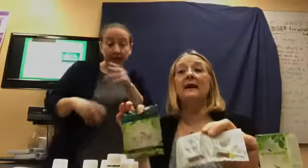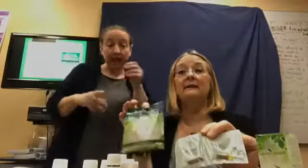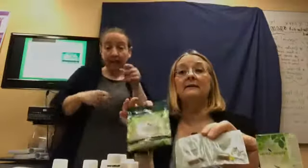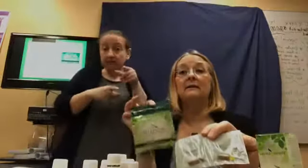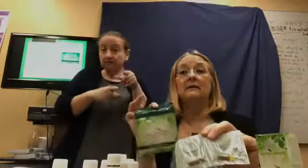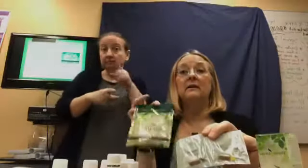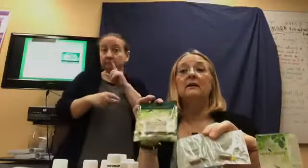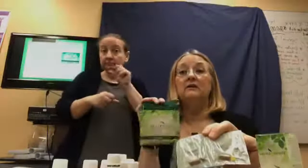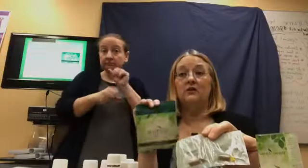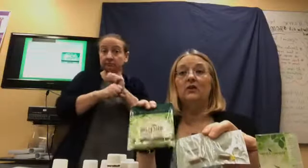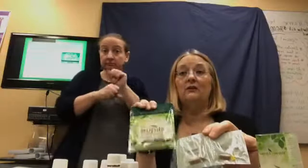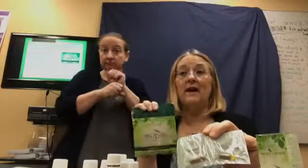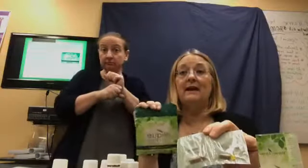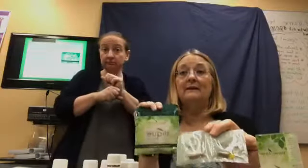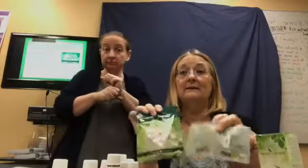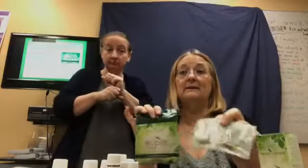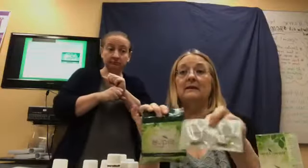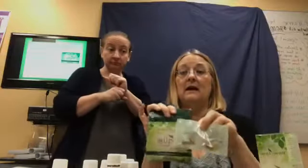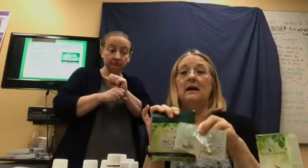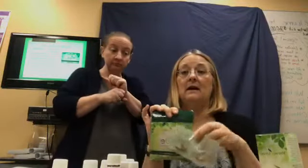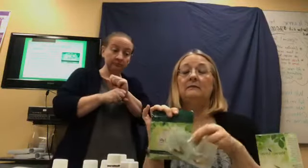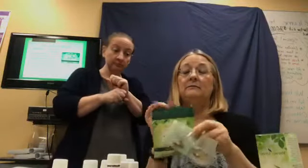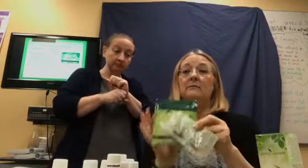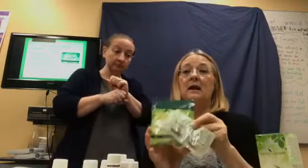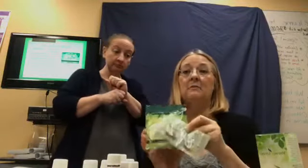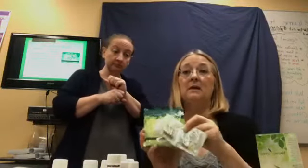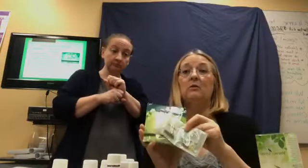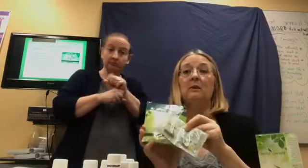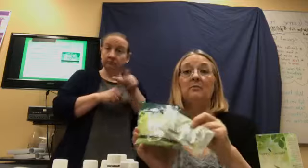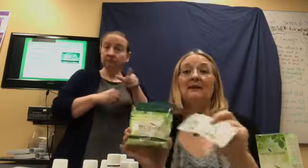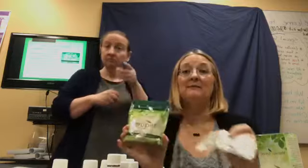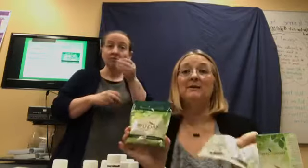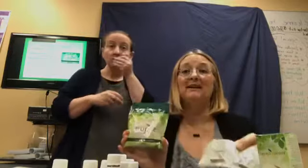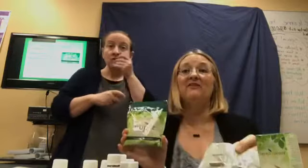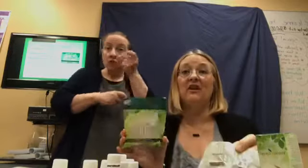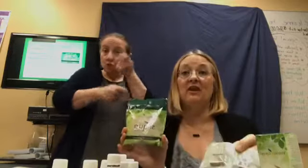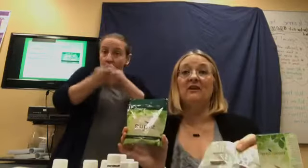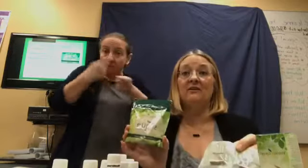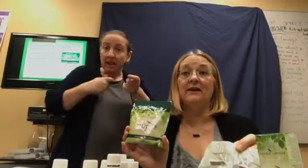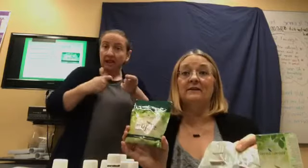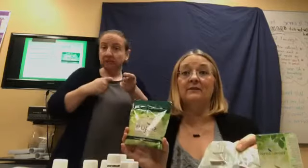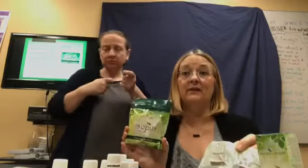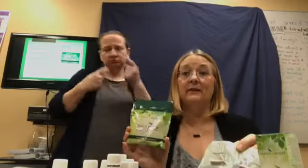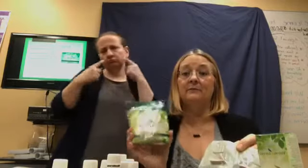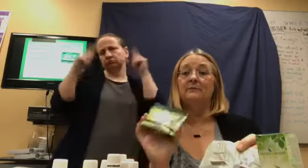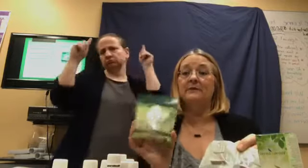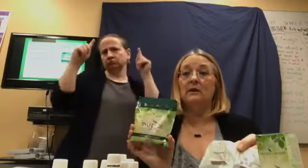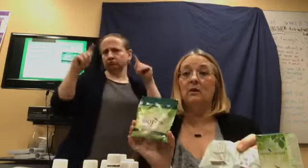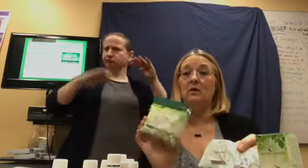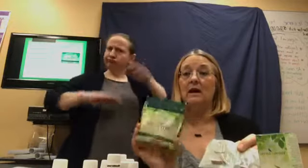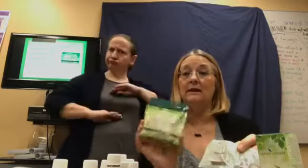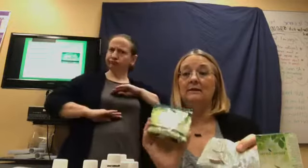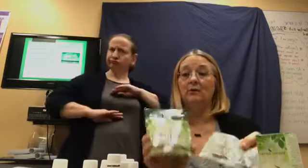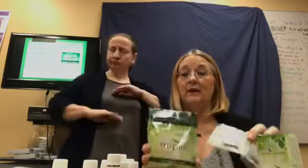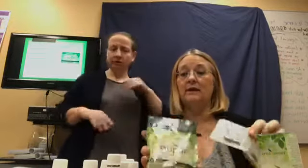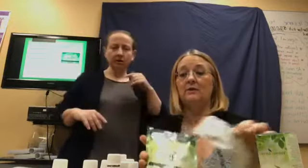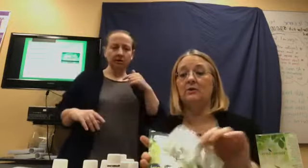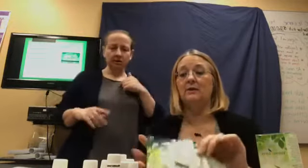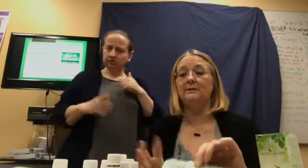serve as, uh, a meal replacement very effectively. So, I give credit to it.